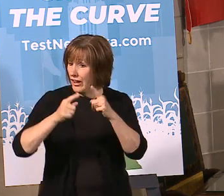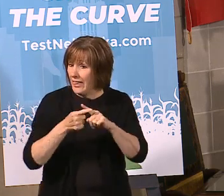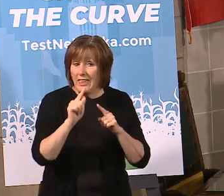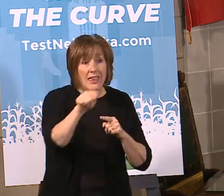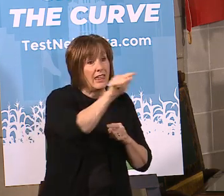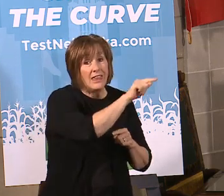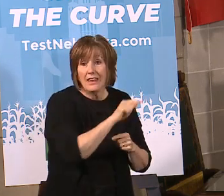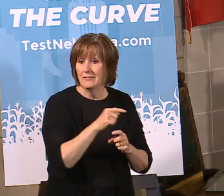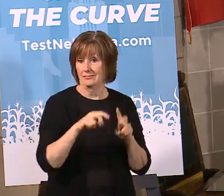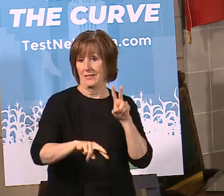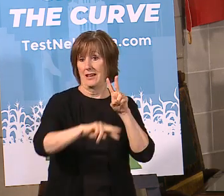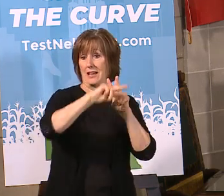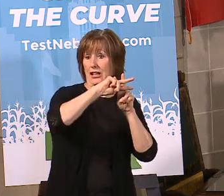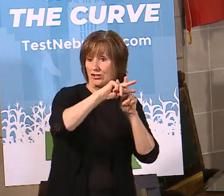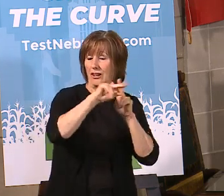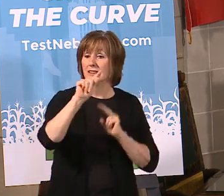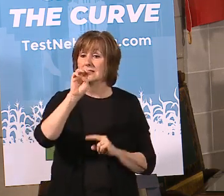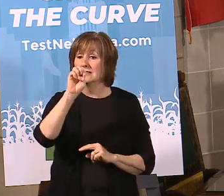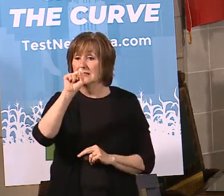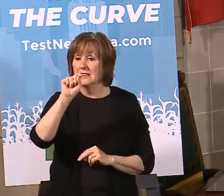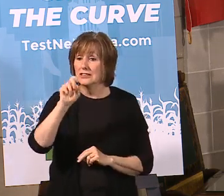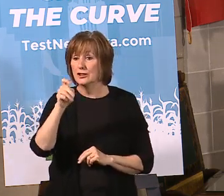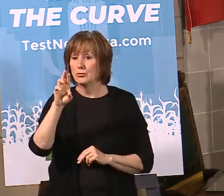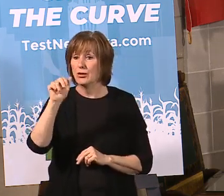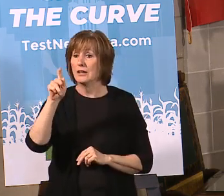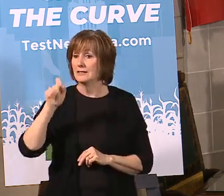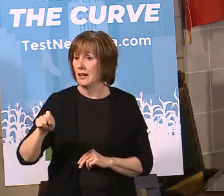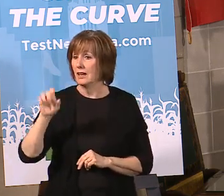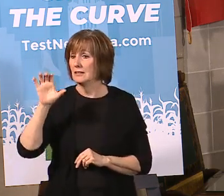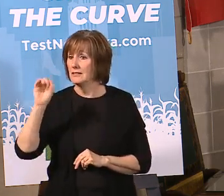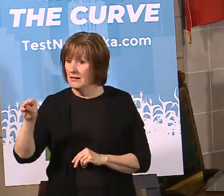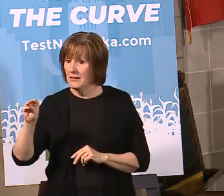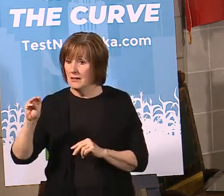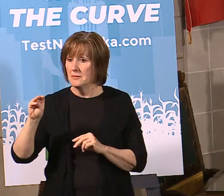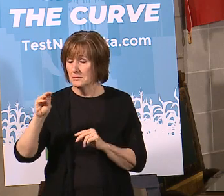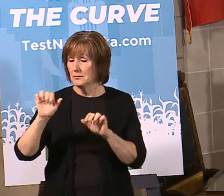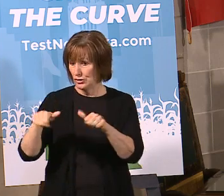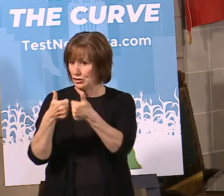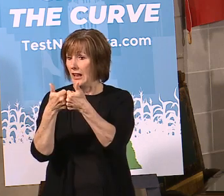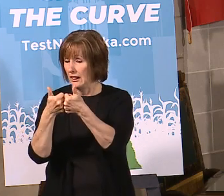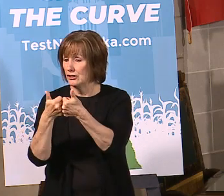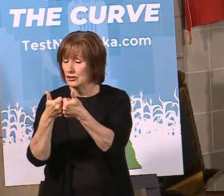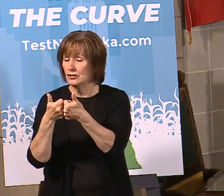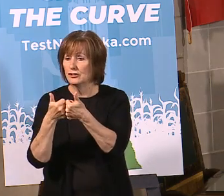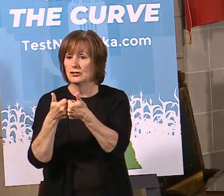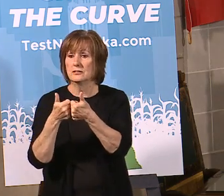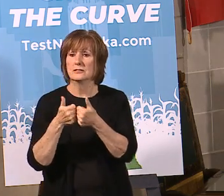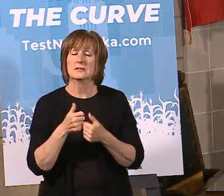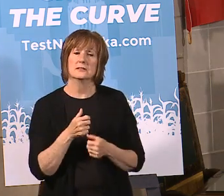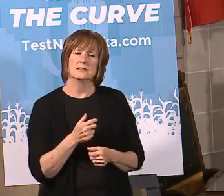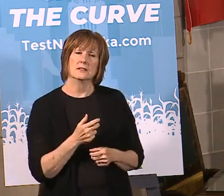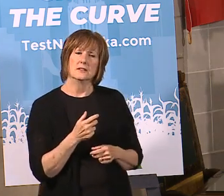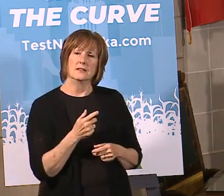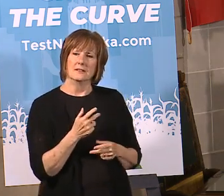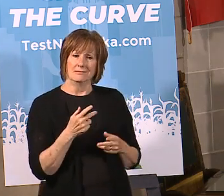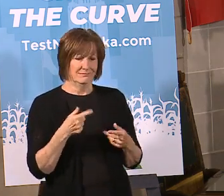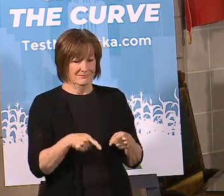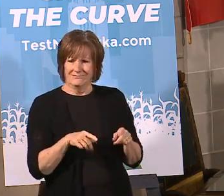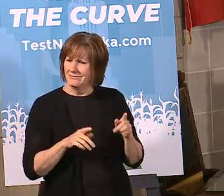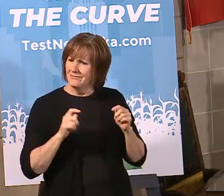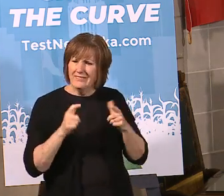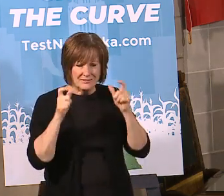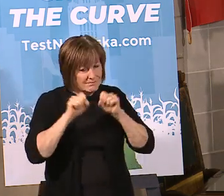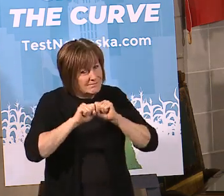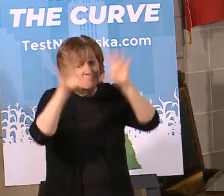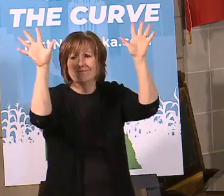hashtag testNebraskaChallenge. Get people signed up. Let's use you know let's make this go viral so we can fight the